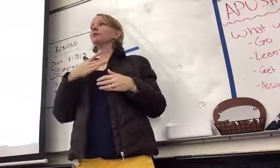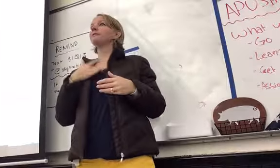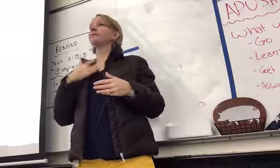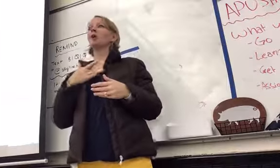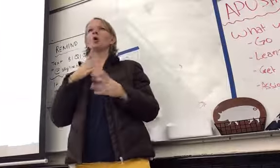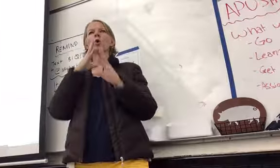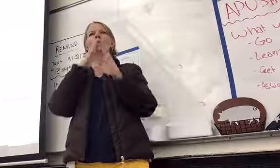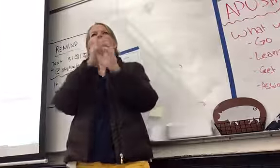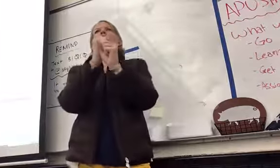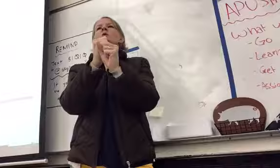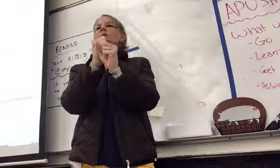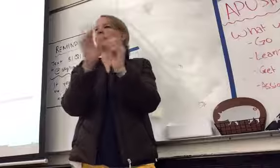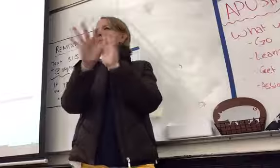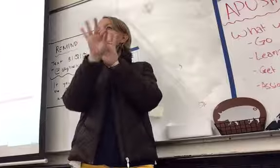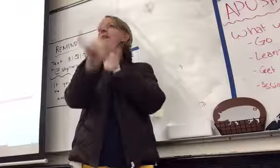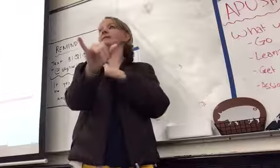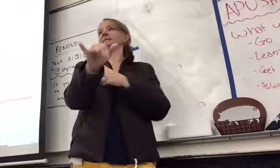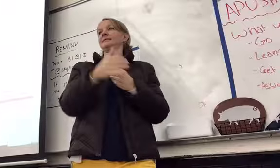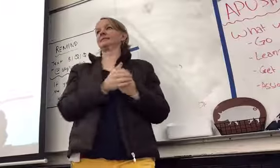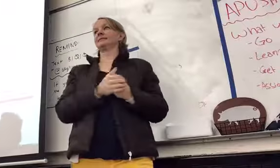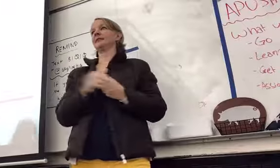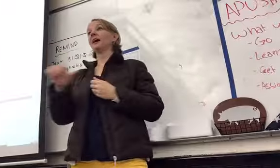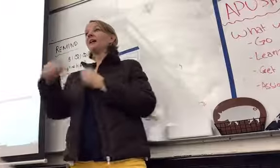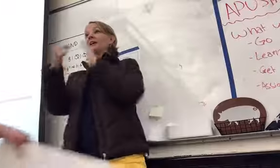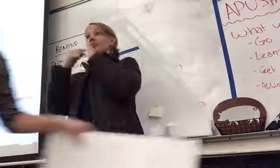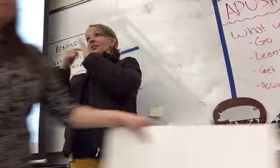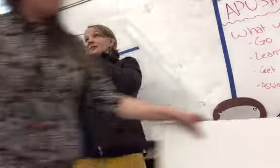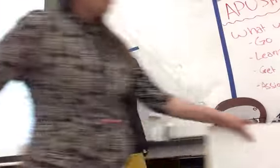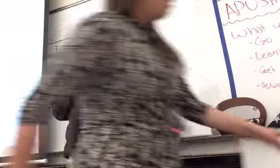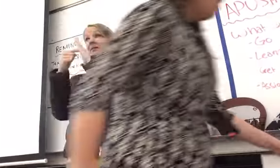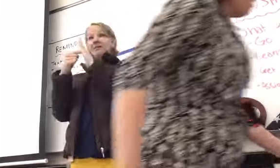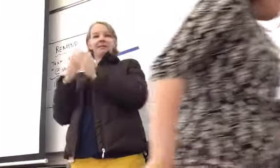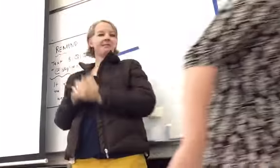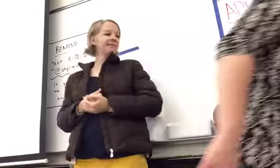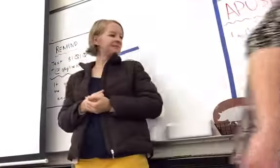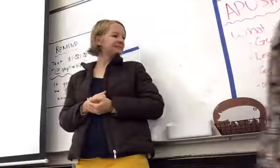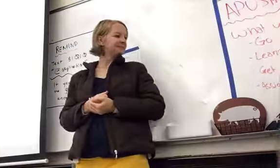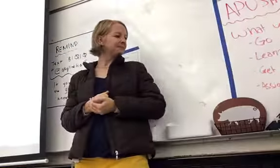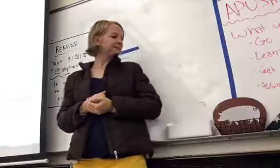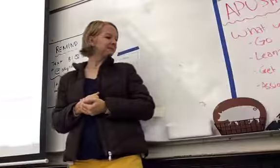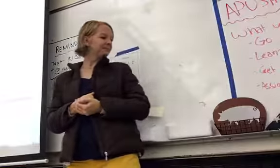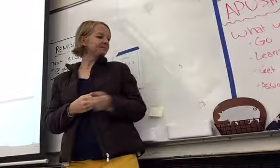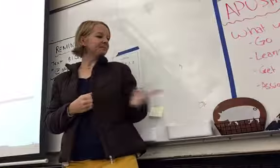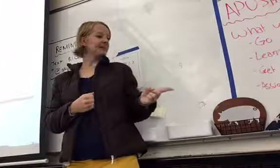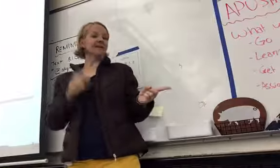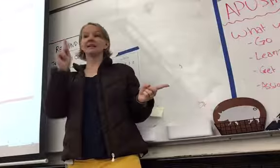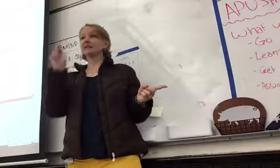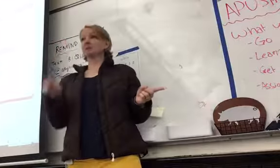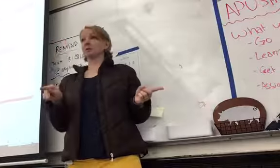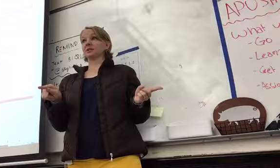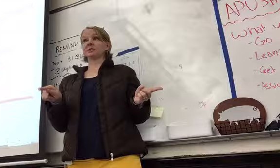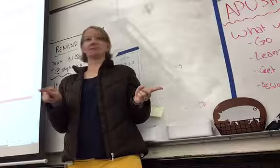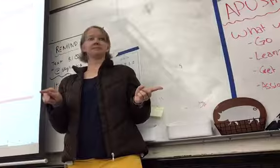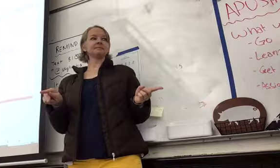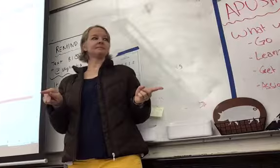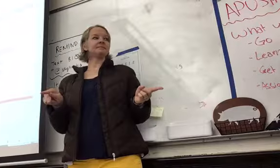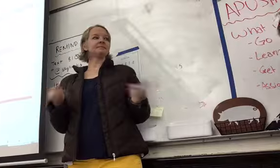you get to do. Another example is this person made a